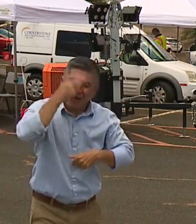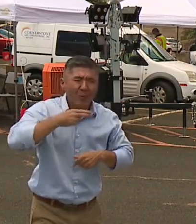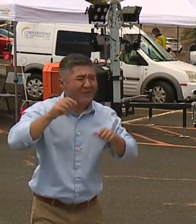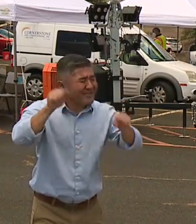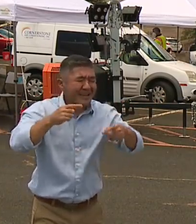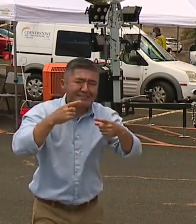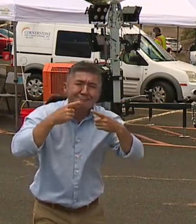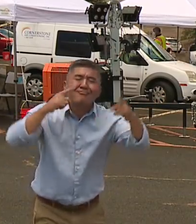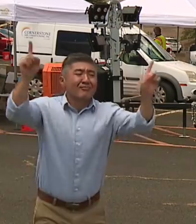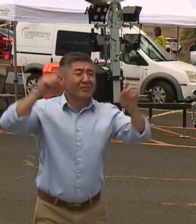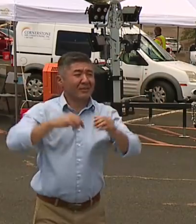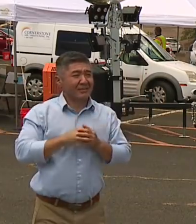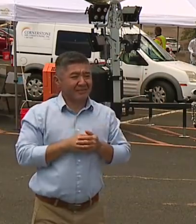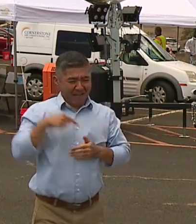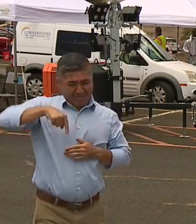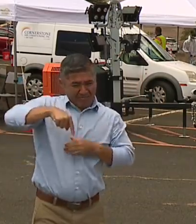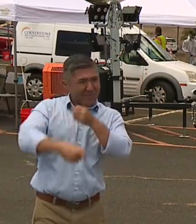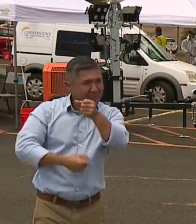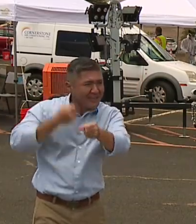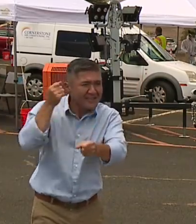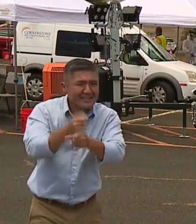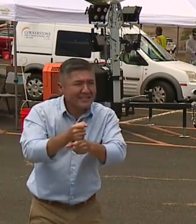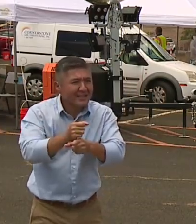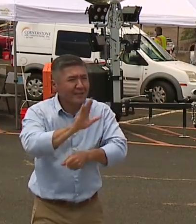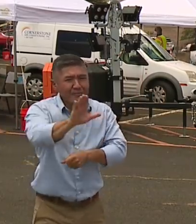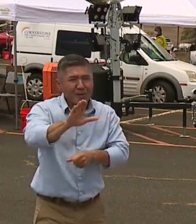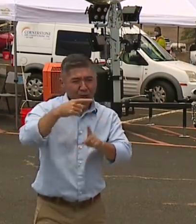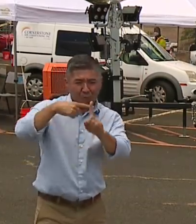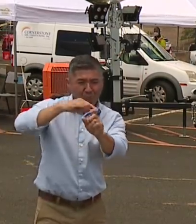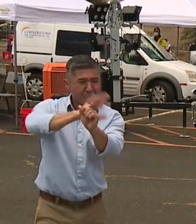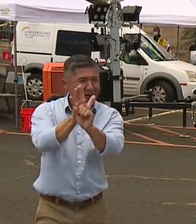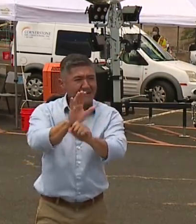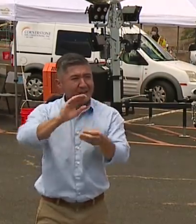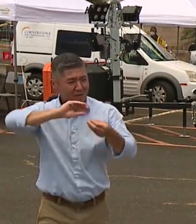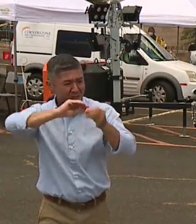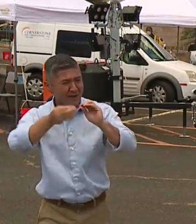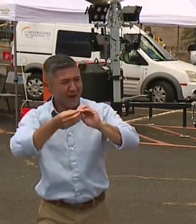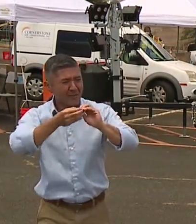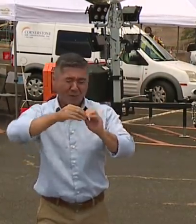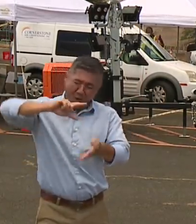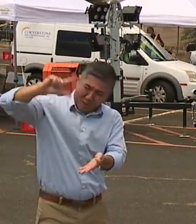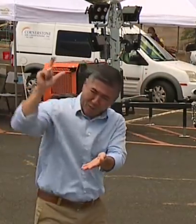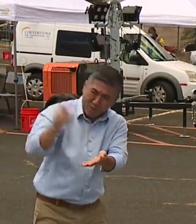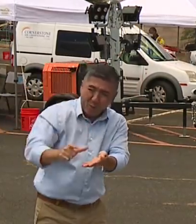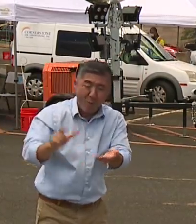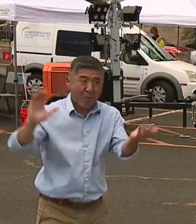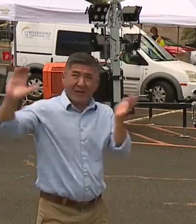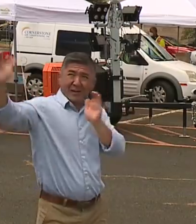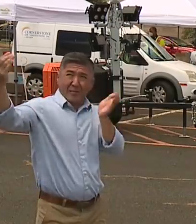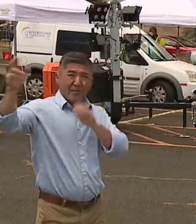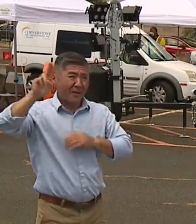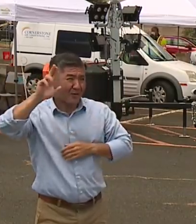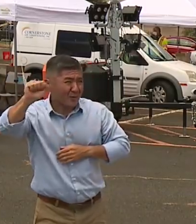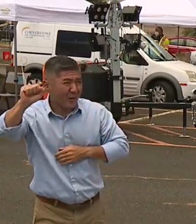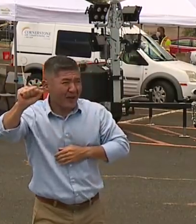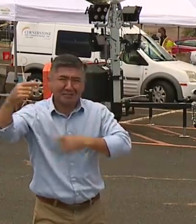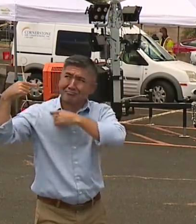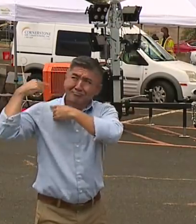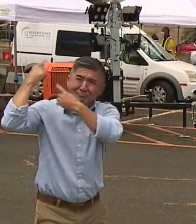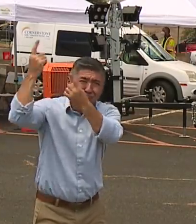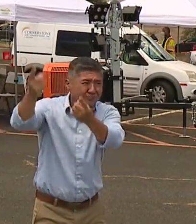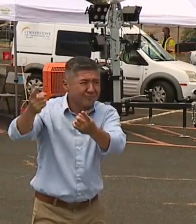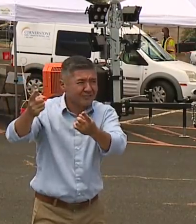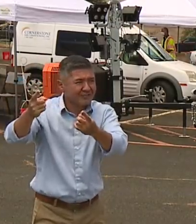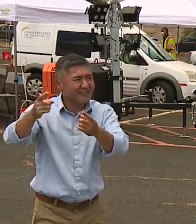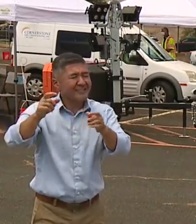most of 2020 with low positivity rates and having a lot more freedom than the rest of the United States did. So I want you to remember